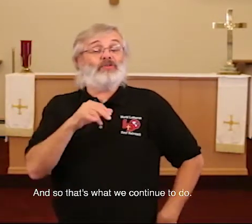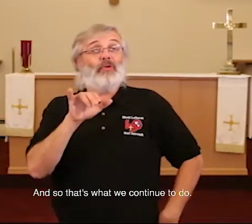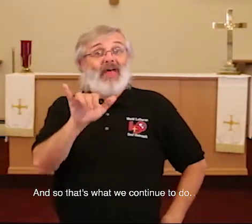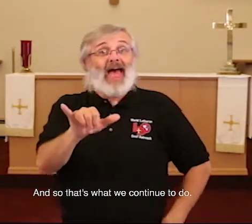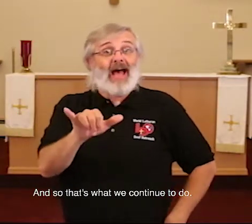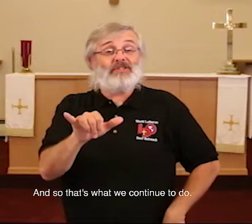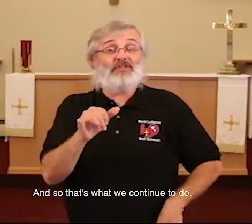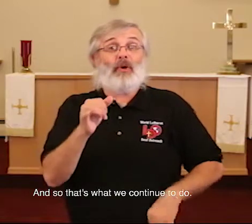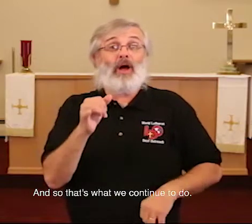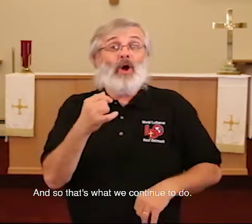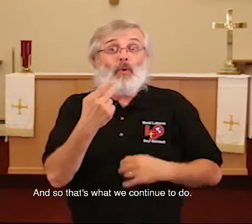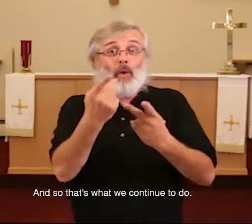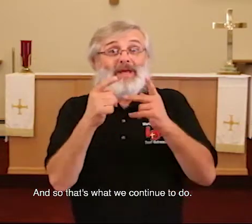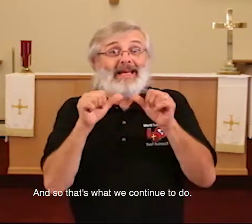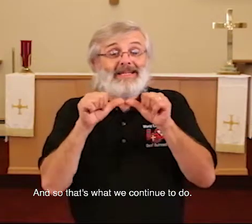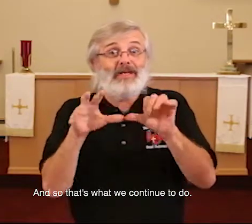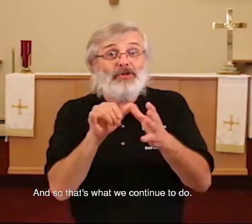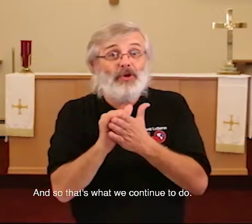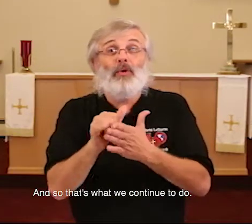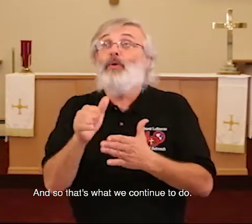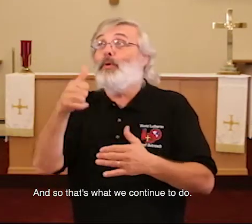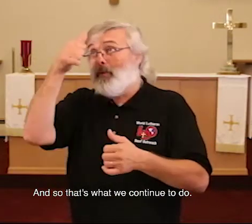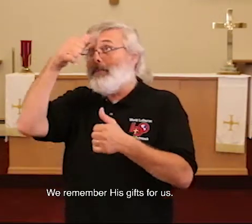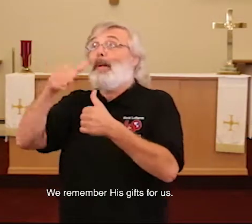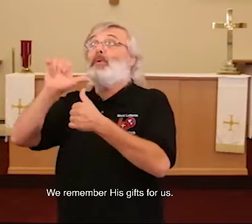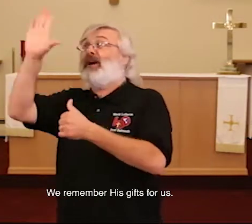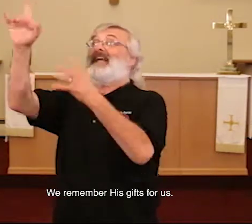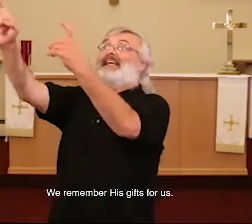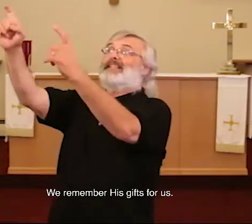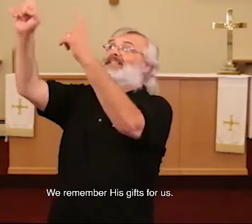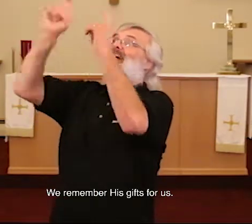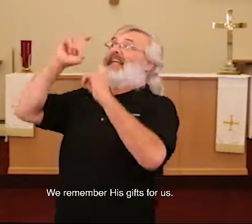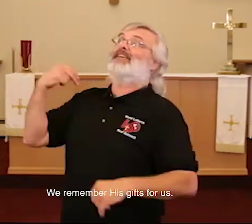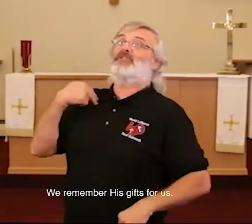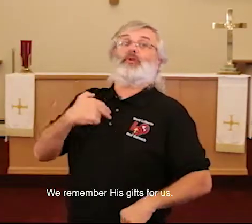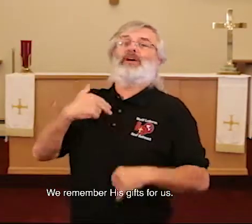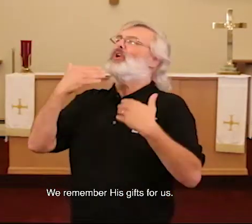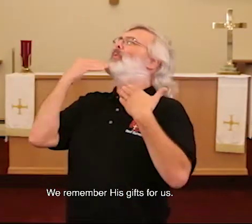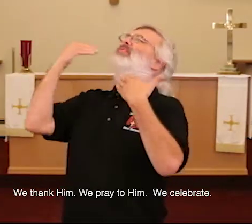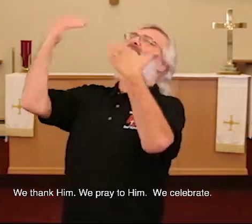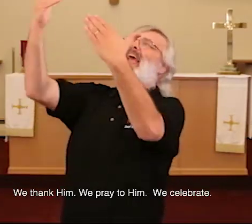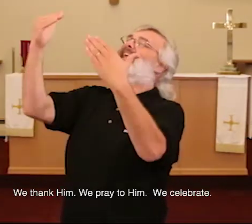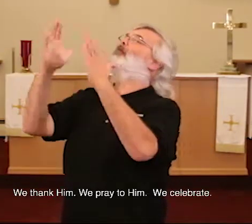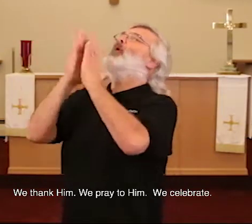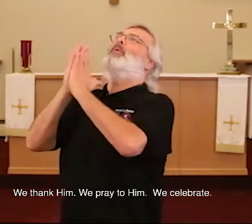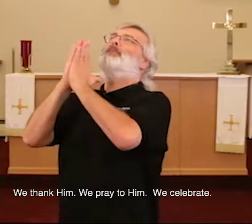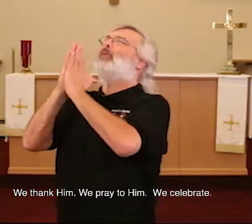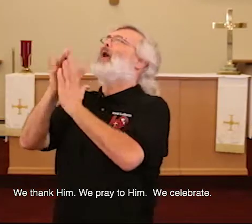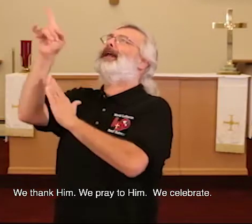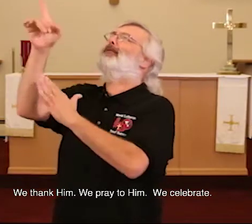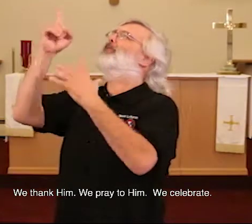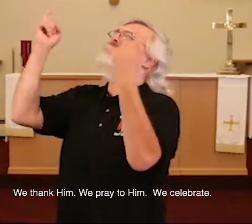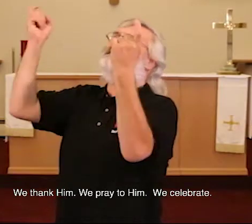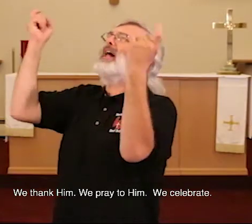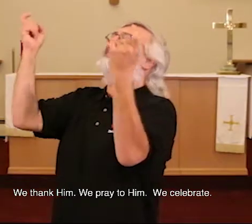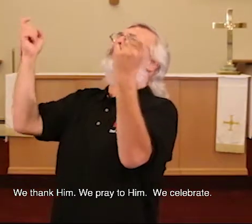so that's what we continue to do, we remember his gifts for us, we thank him, we pray for him, we celebrate,